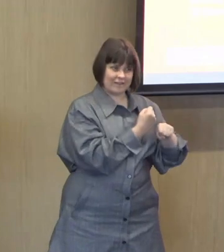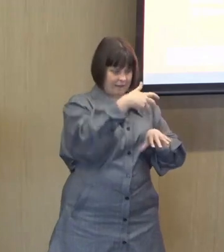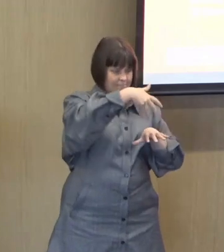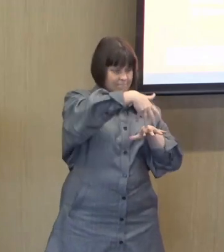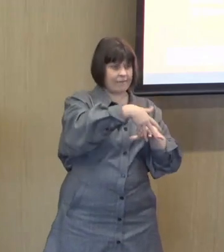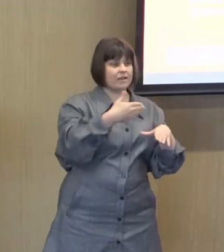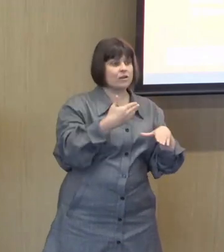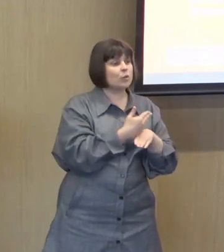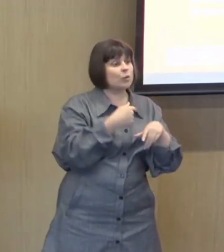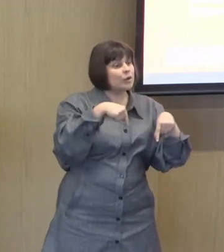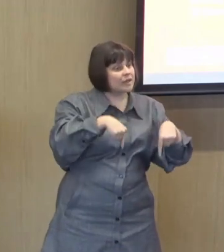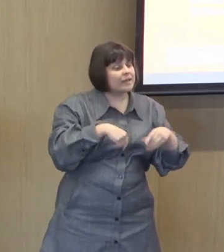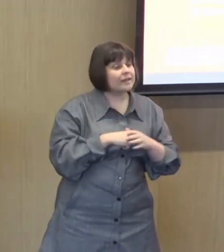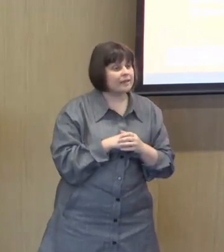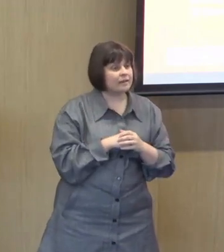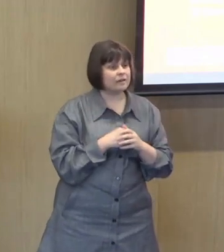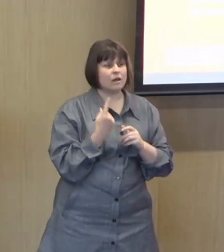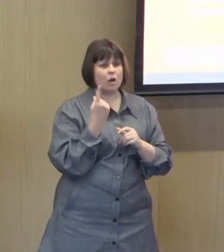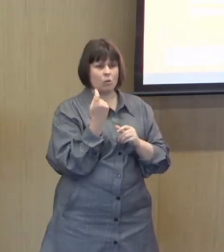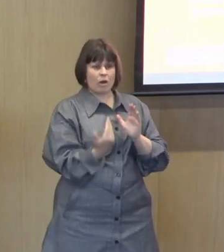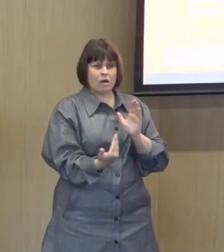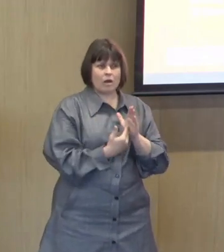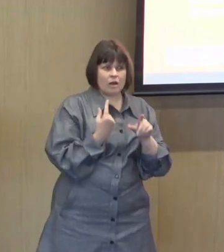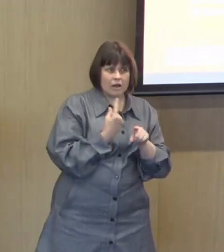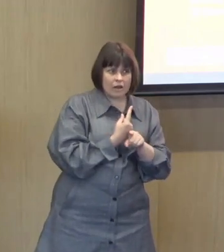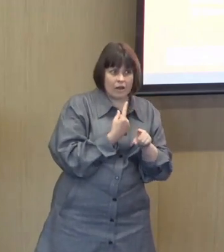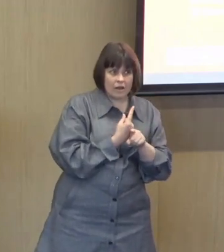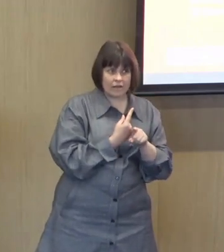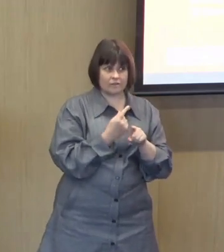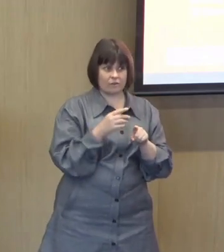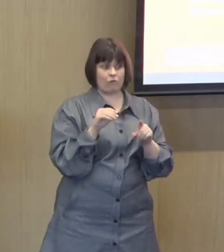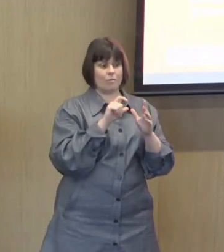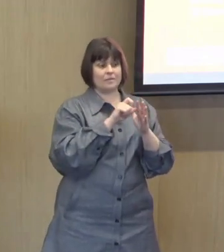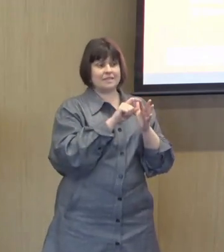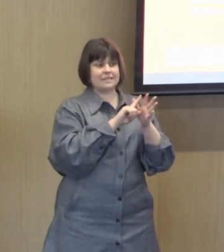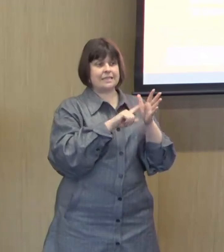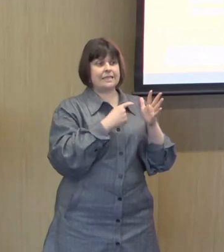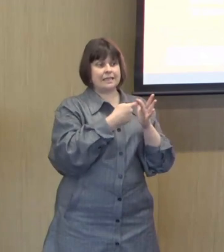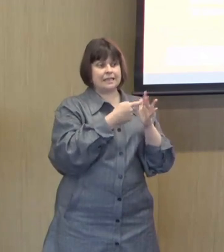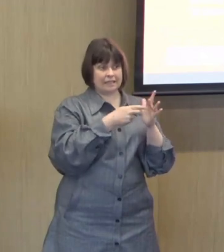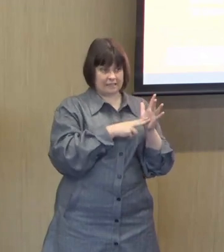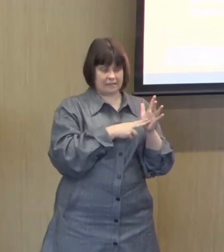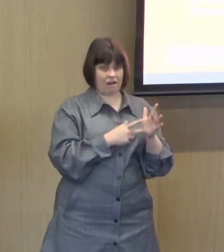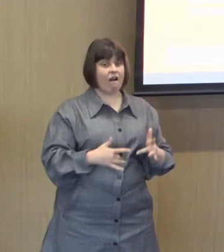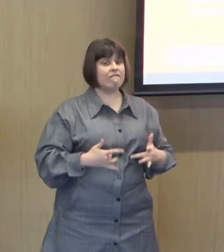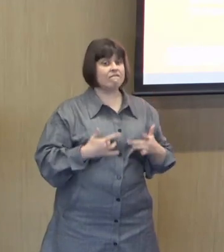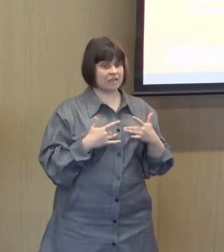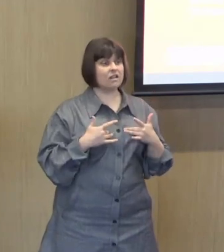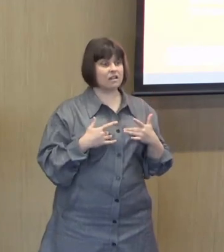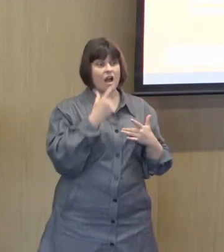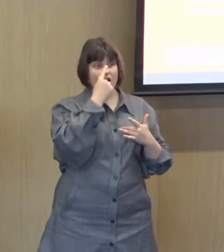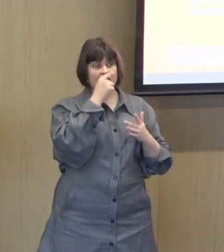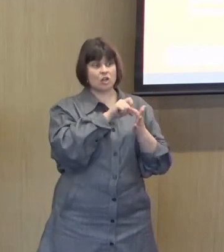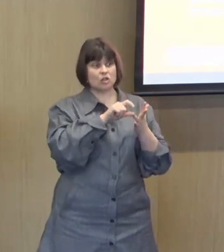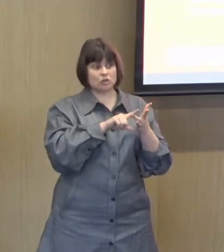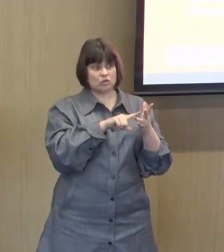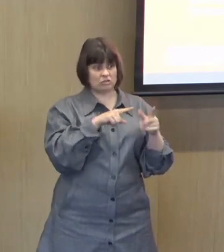The last comment I'd make, and this is on behalf of Deakin, is that I feel enabled to do this work by the commitment that Deakin